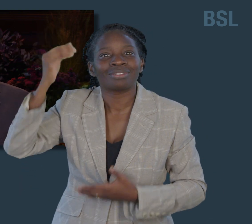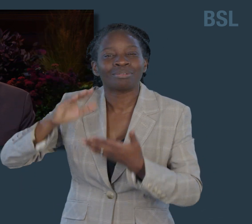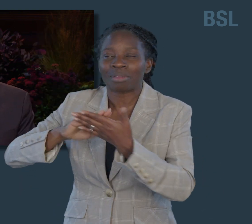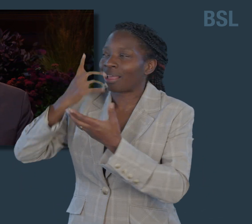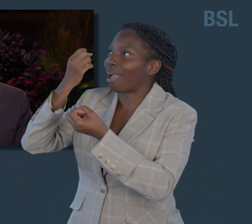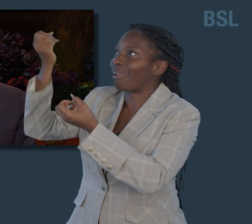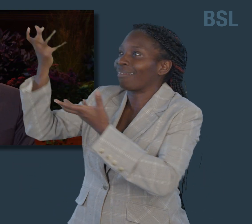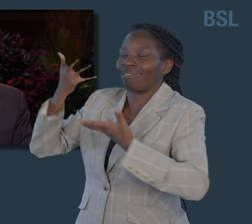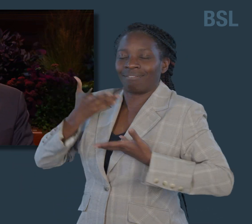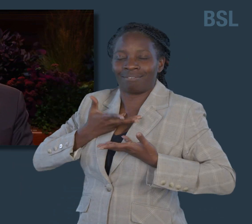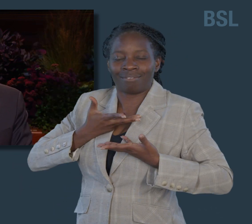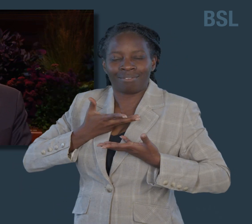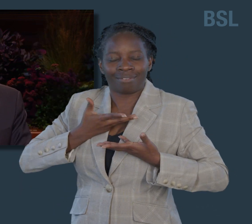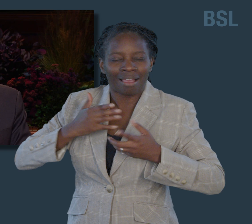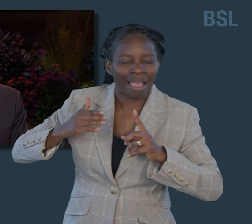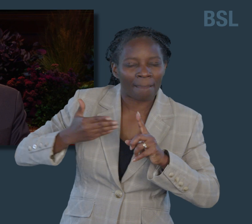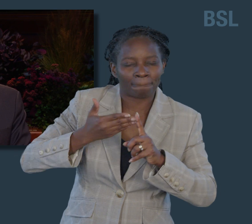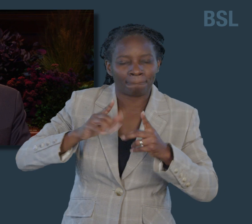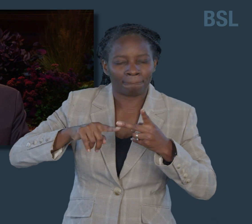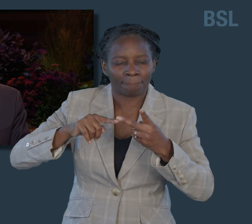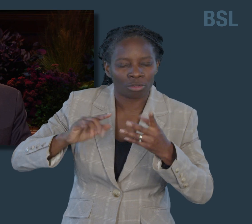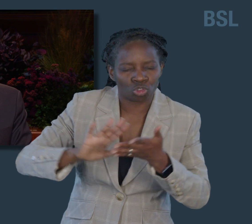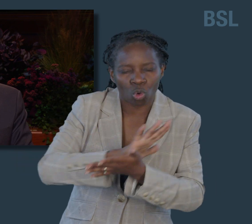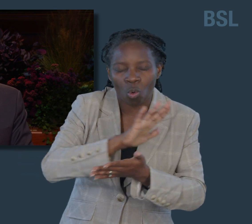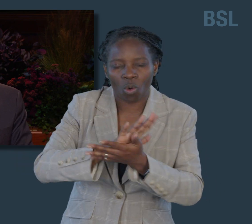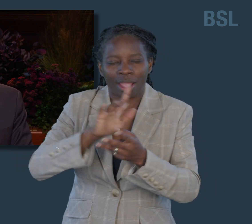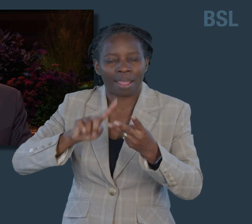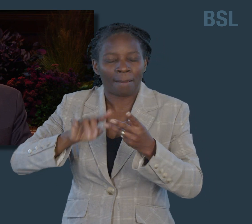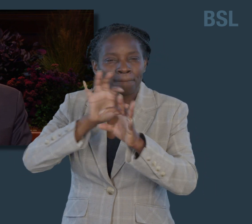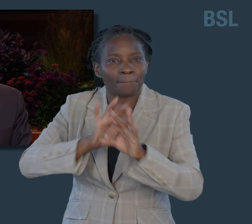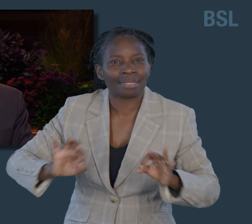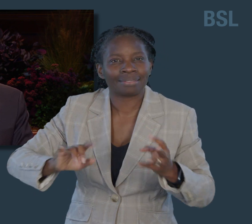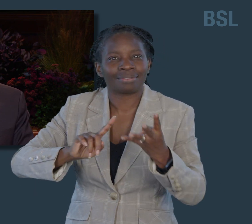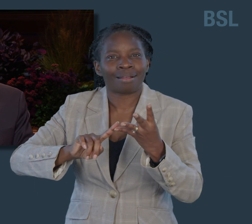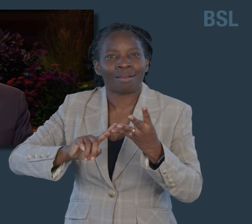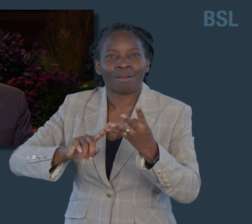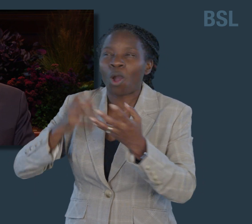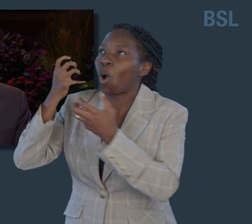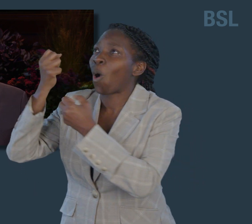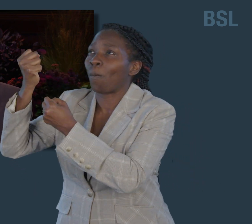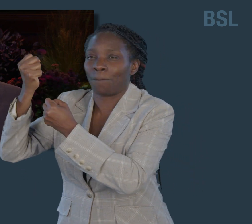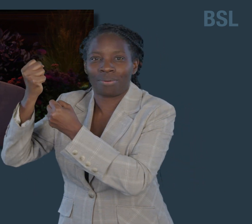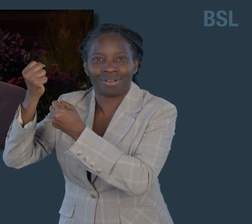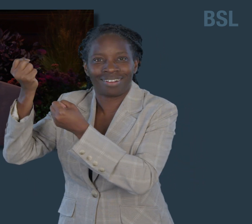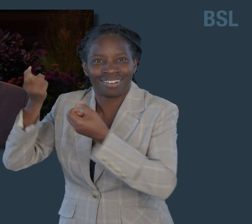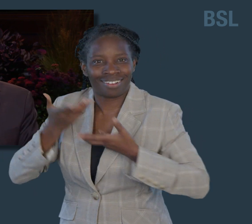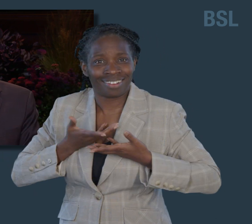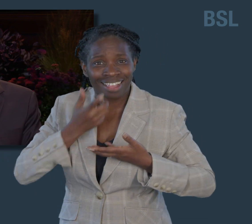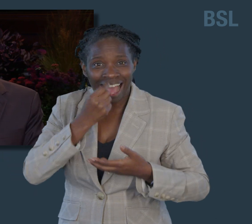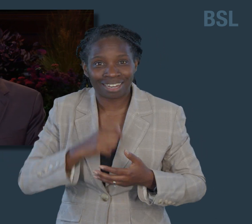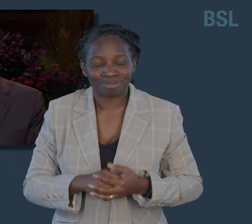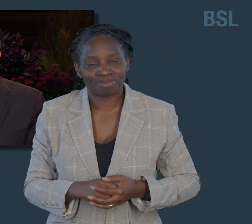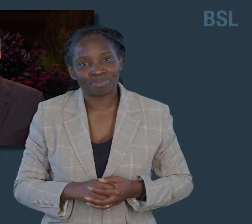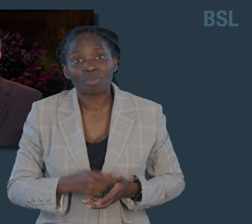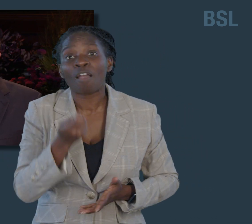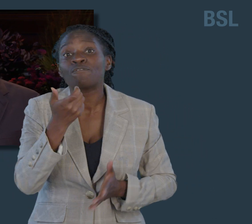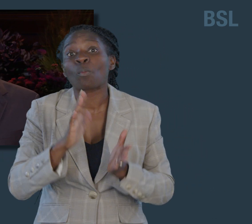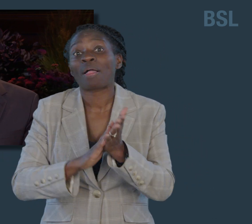joy, peace, and hope we can find nowhere else. Several months ago, a stake president and I